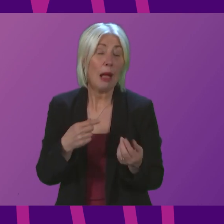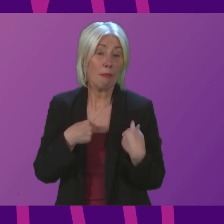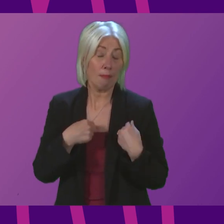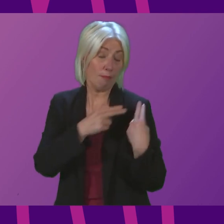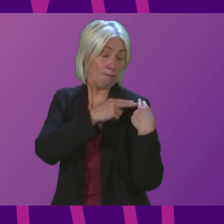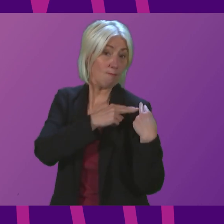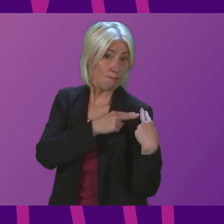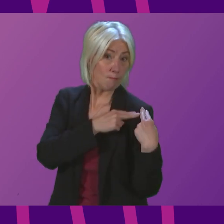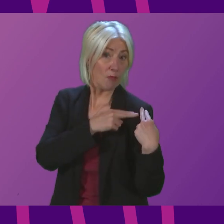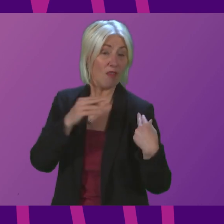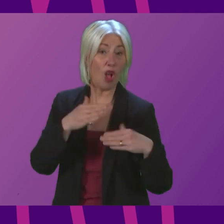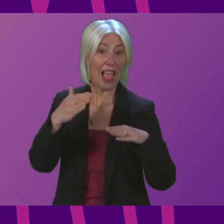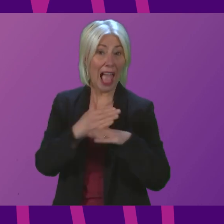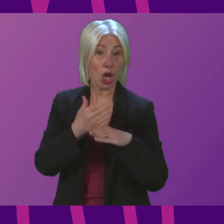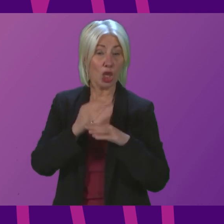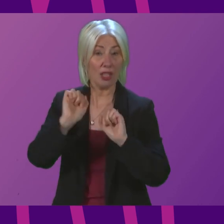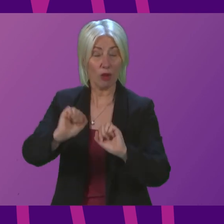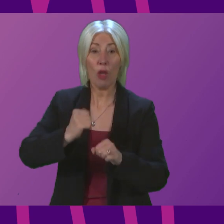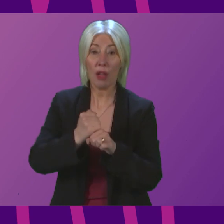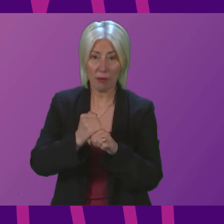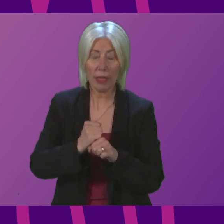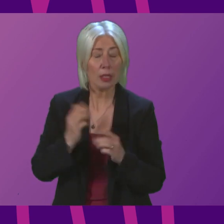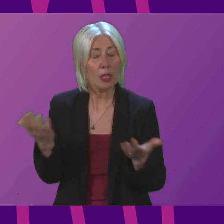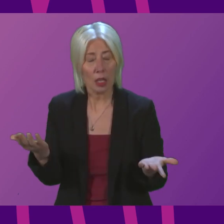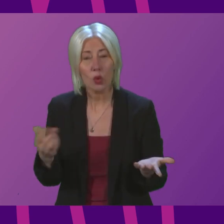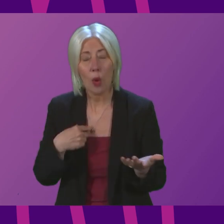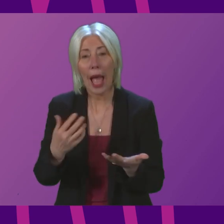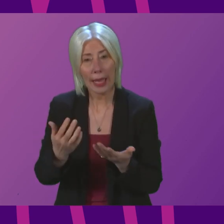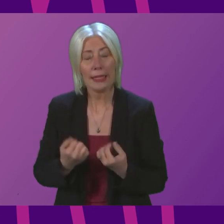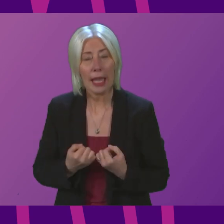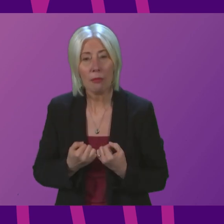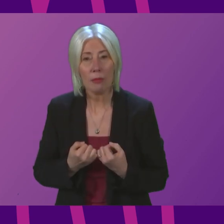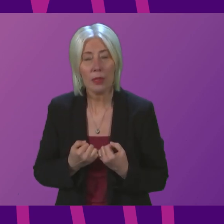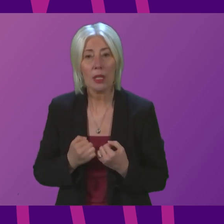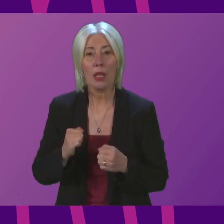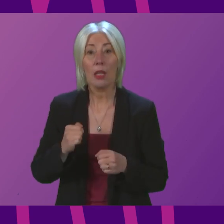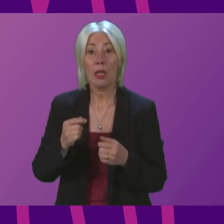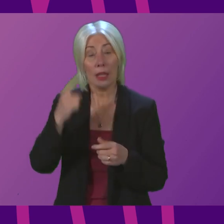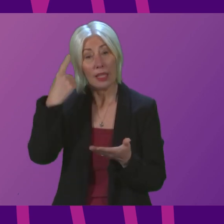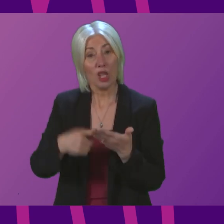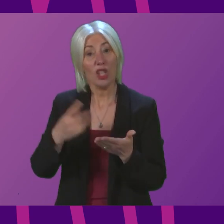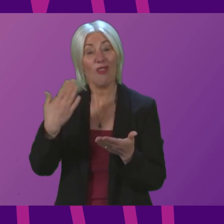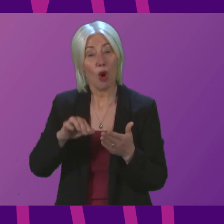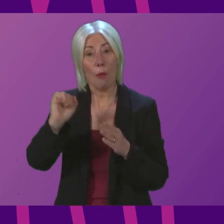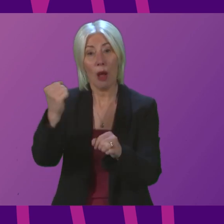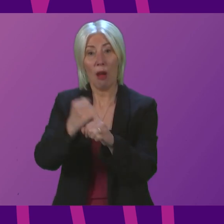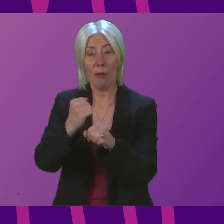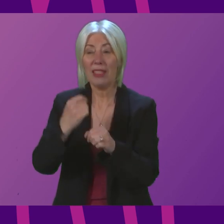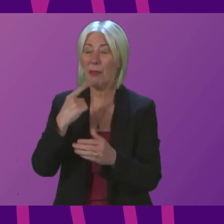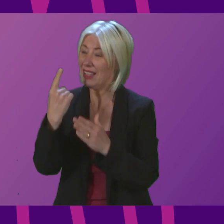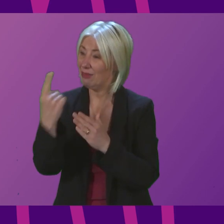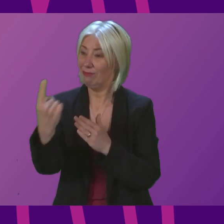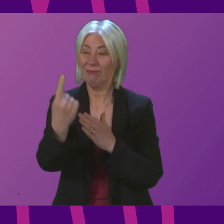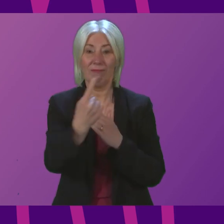responsibility for the actions of the Government. So, I accept that these decisions were taken by Government, but they were taken individually